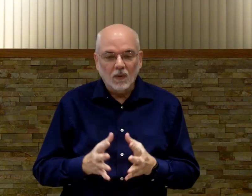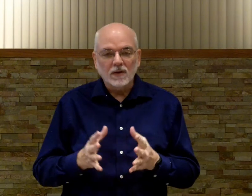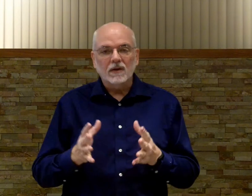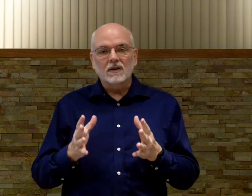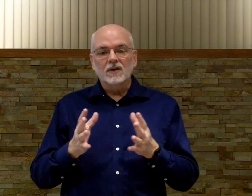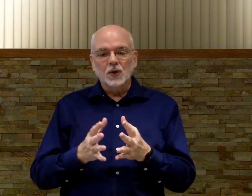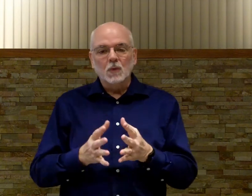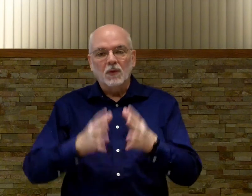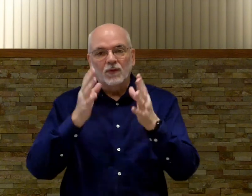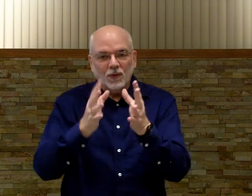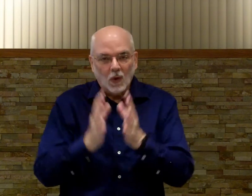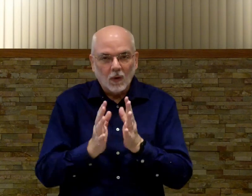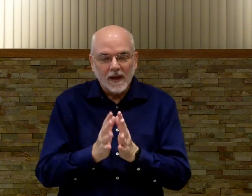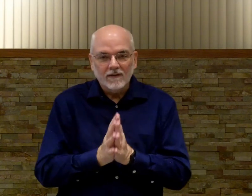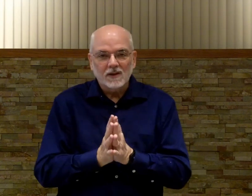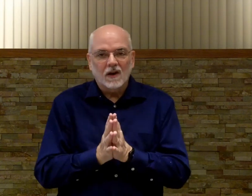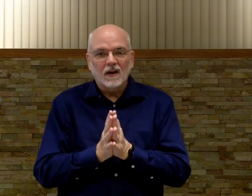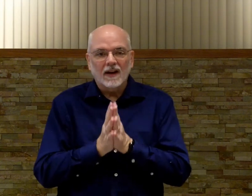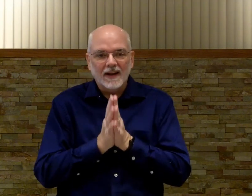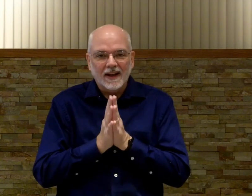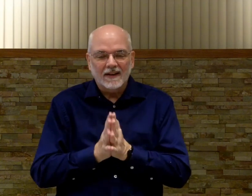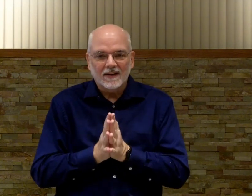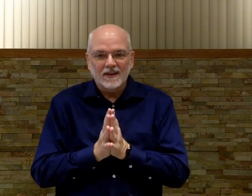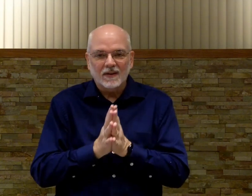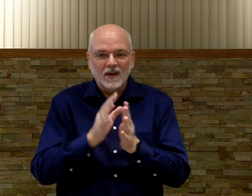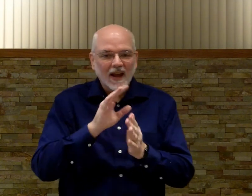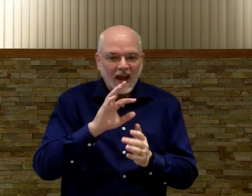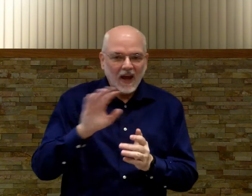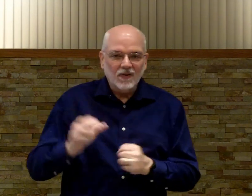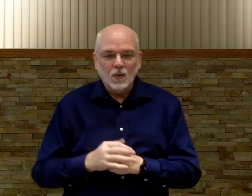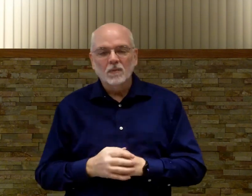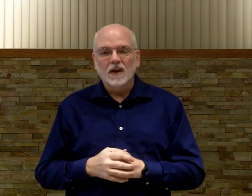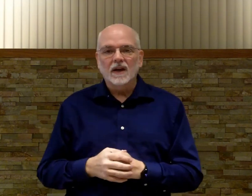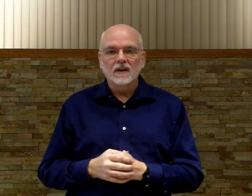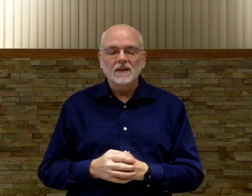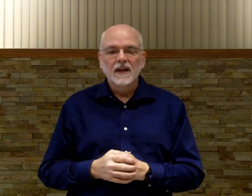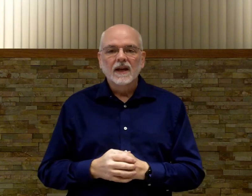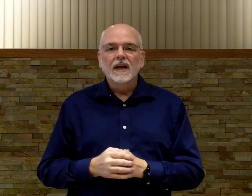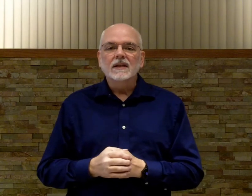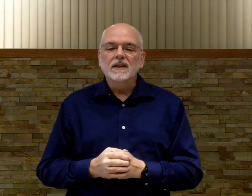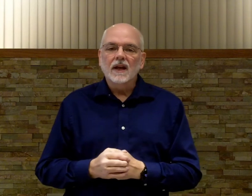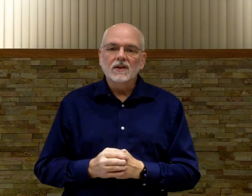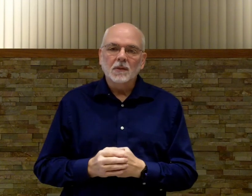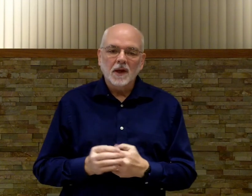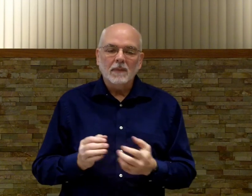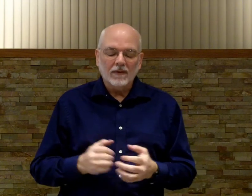I want to do before we even start getting to the how to form the letters is to tell you something about